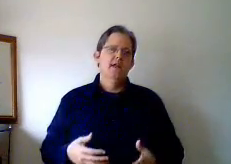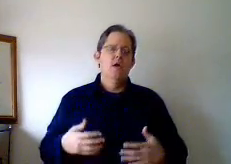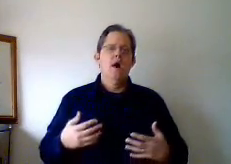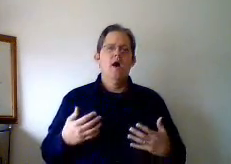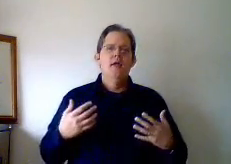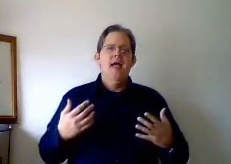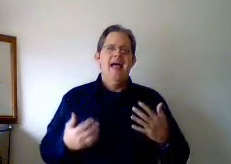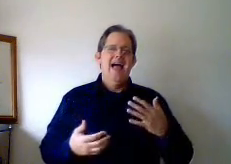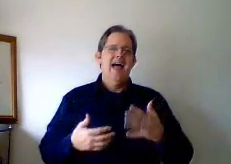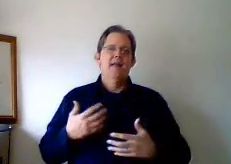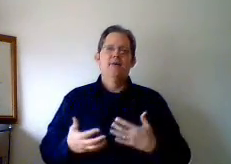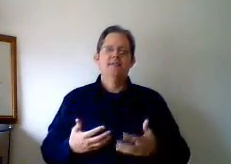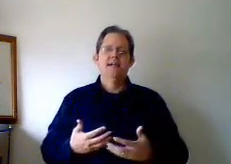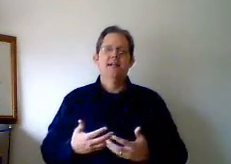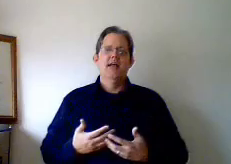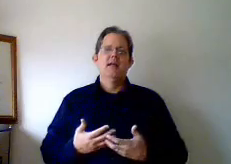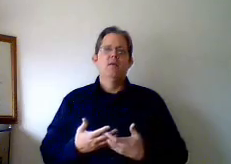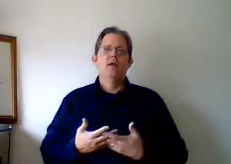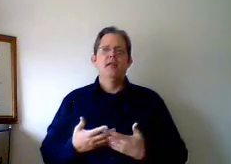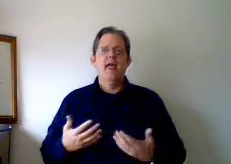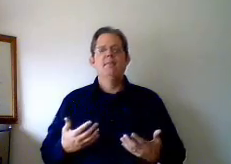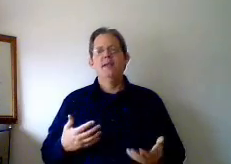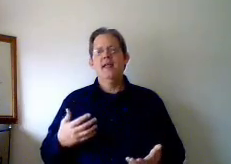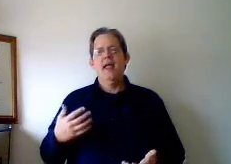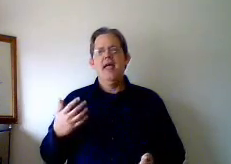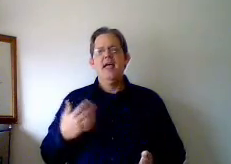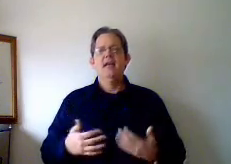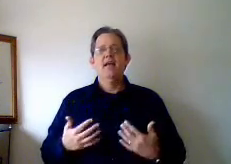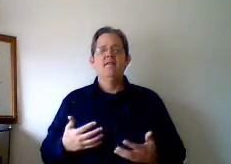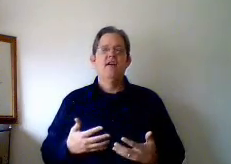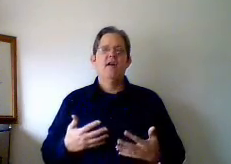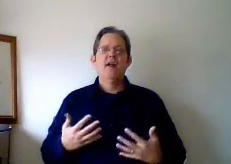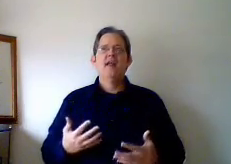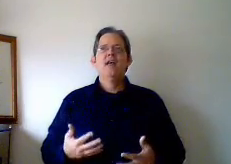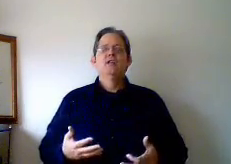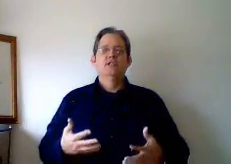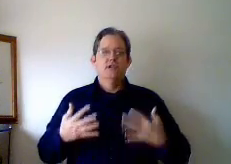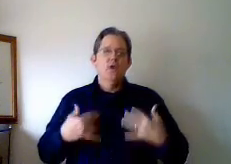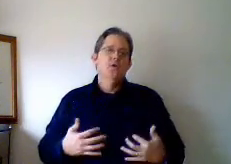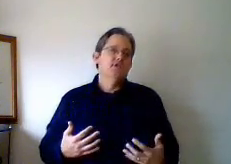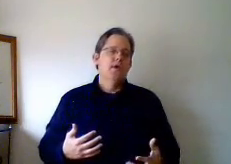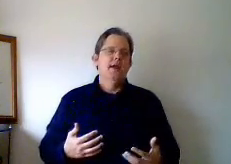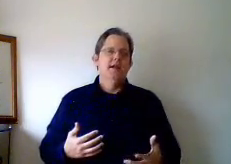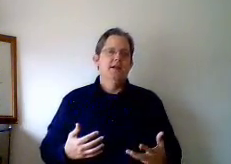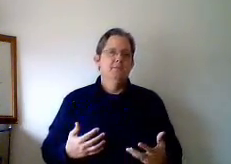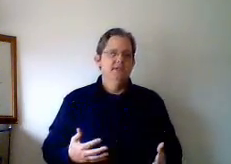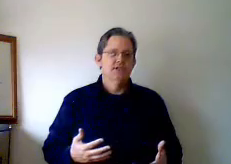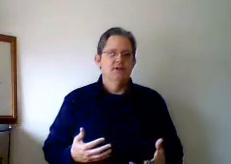go out and present in what can be a very soul destroying position.